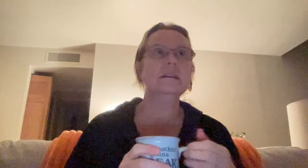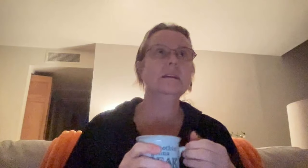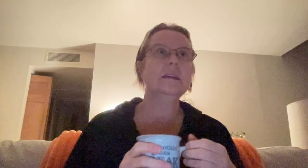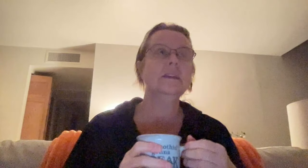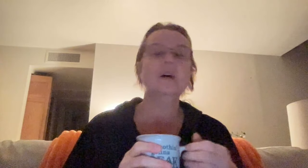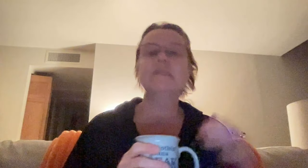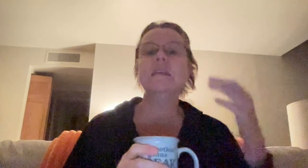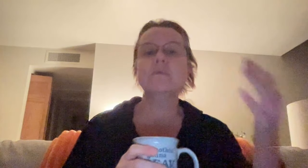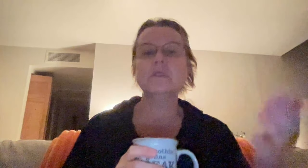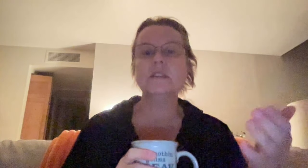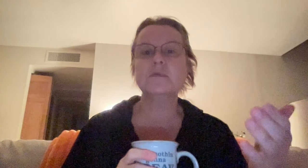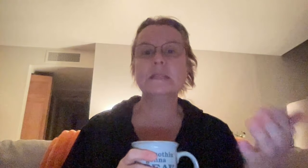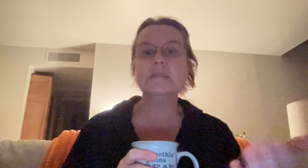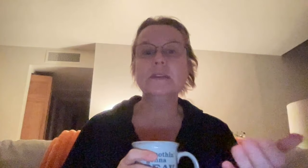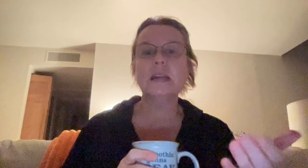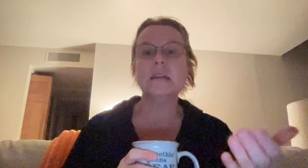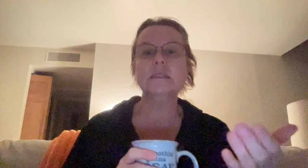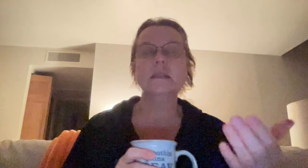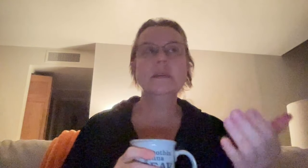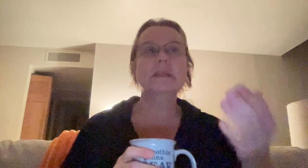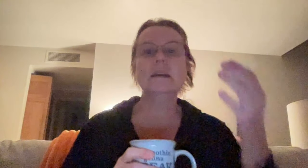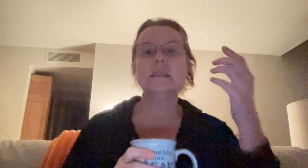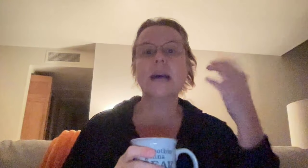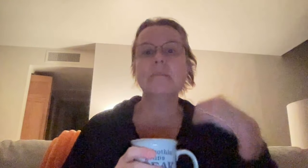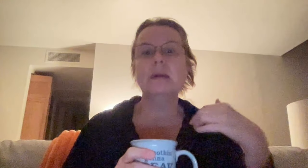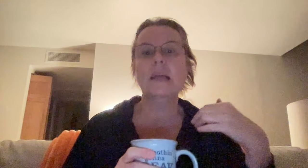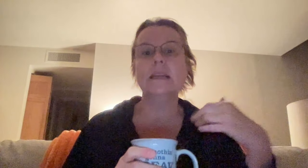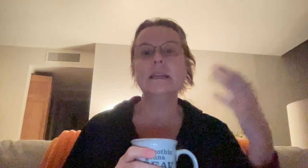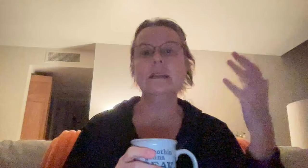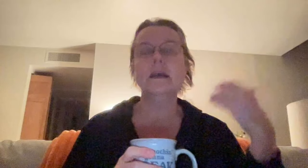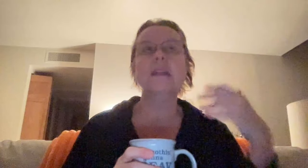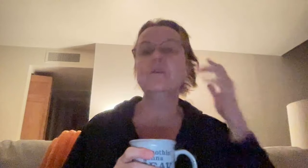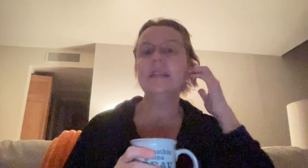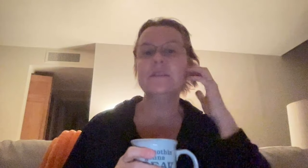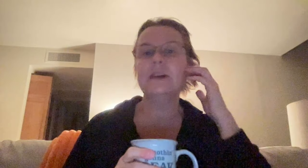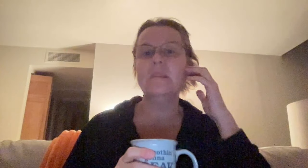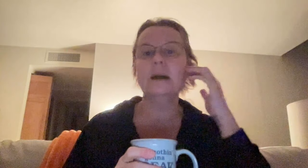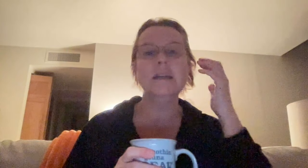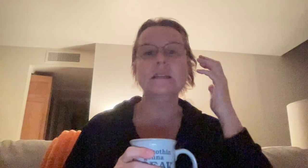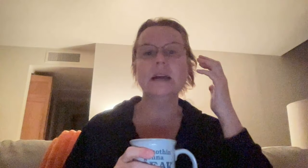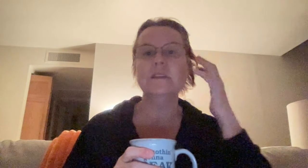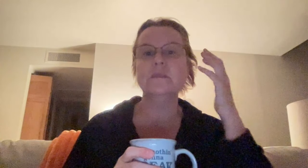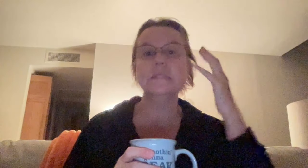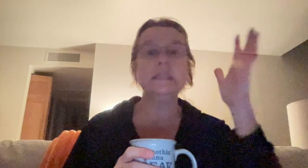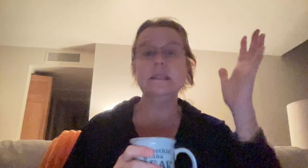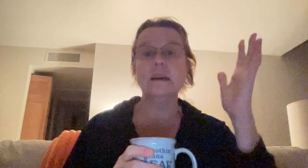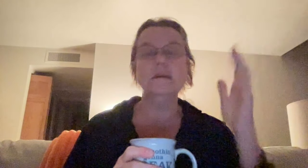you know, I've gotten more in touch with my spirit guides because I'm, I can, I don't hear them. I, I don't see them,